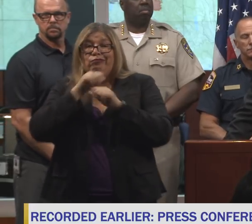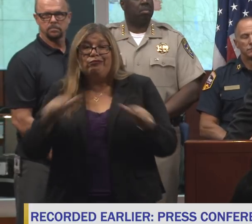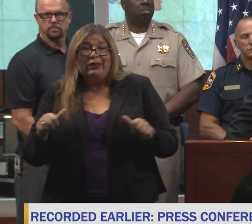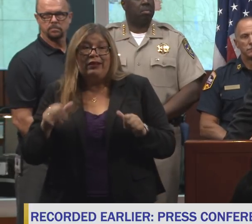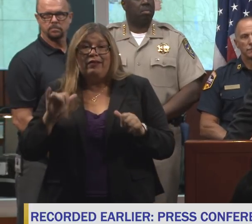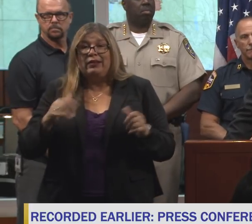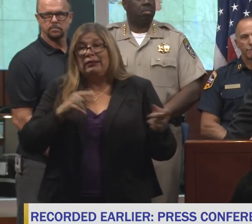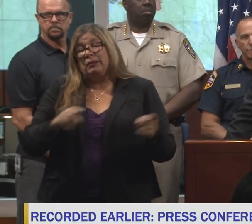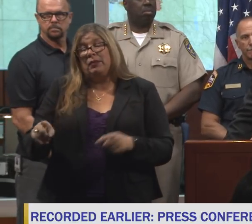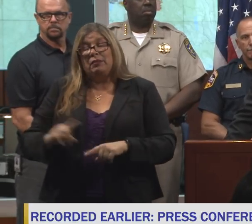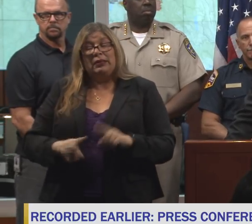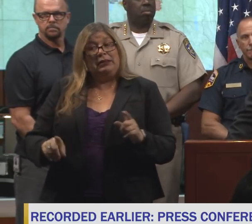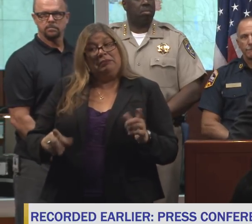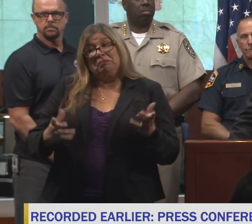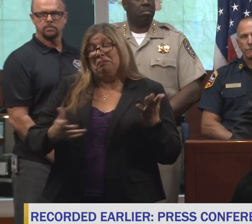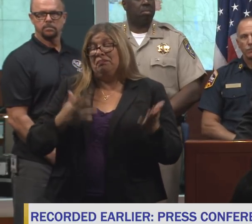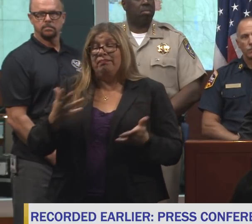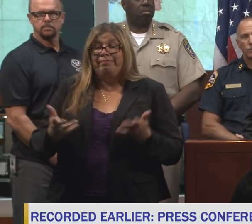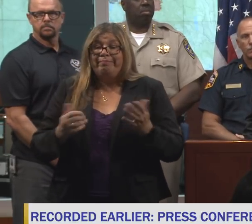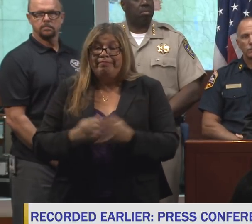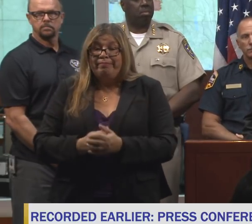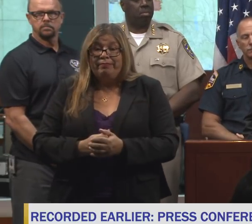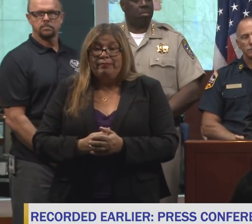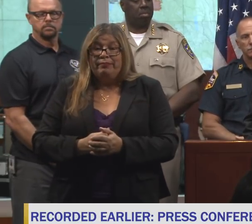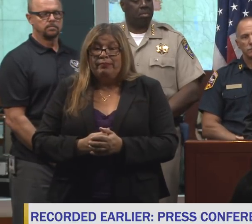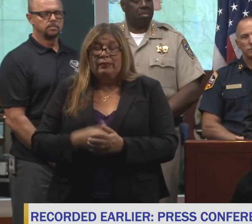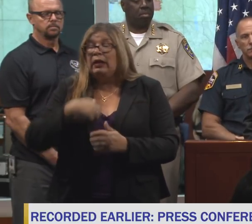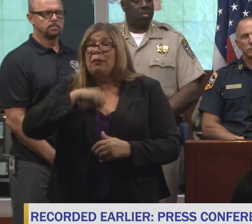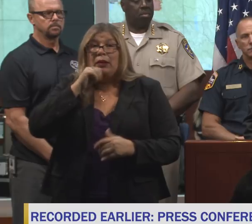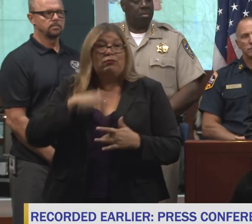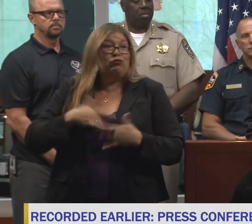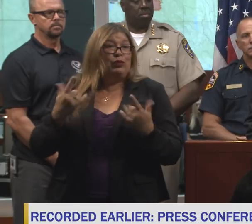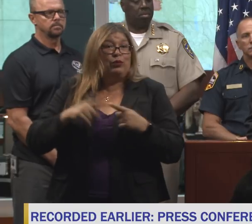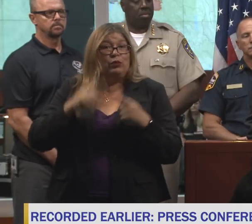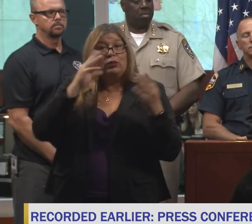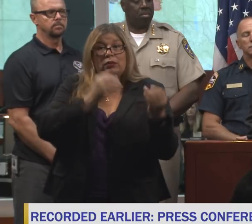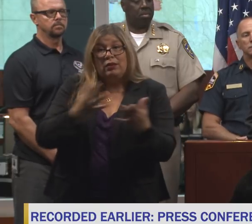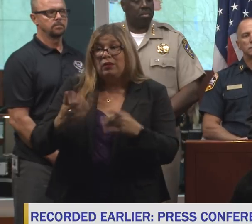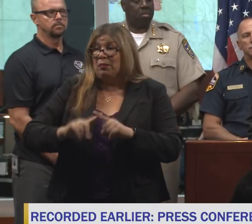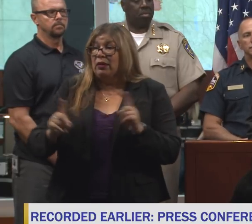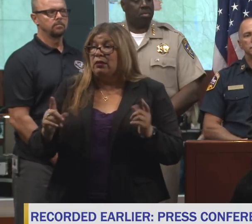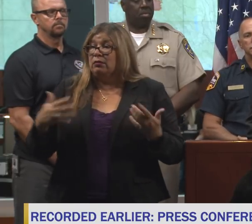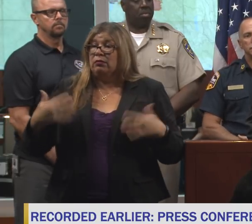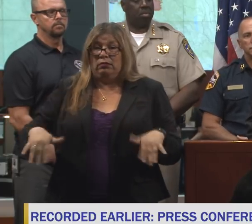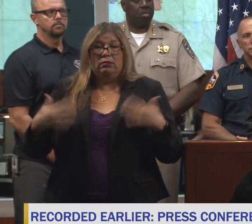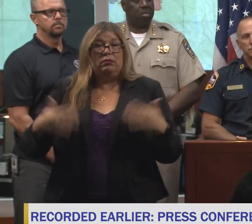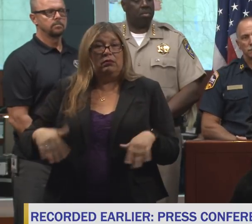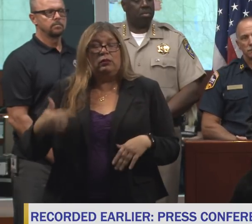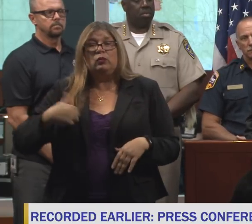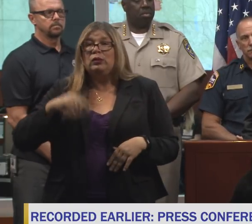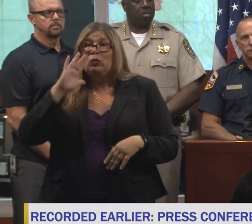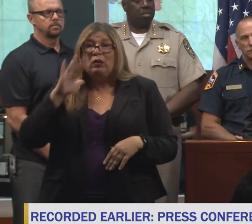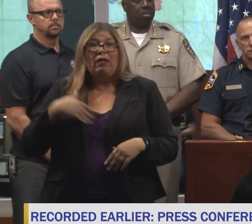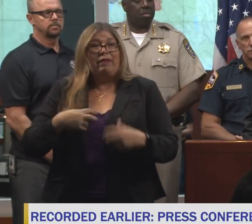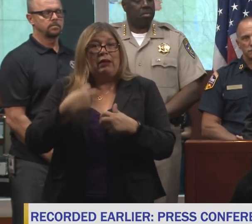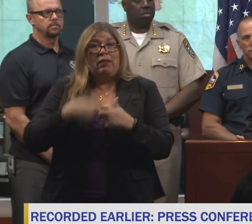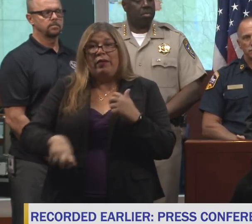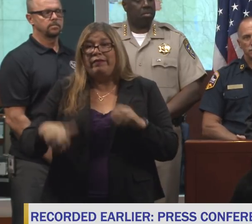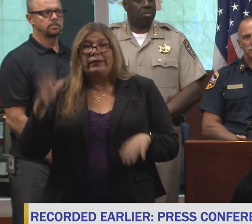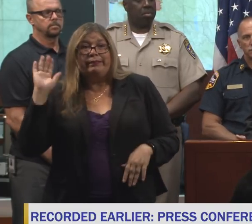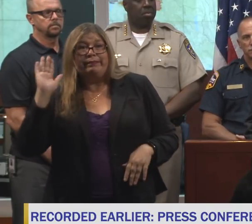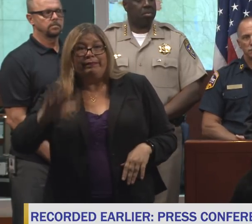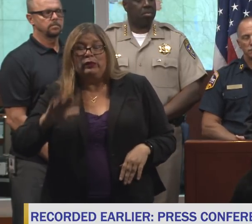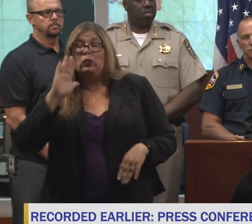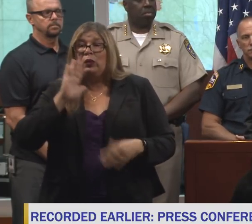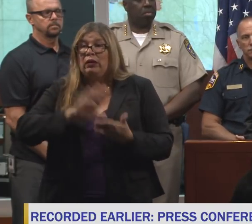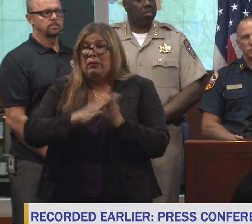I don't say it with any great joy here. We're in for a really rough ride, and it's